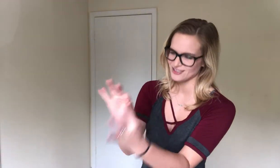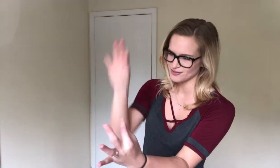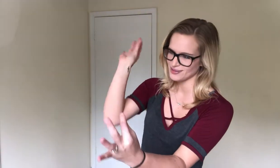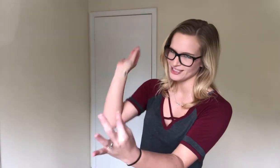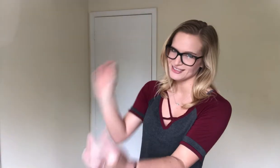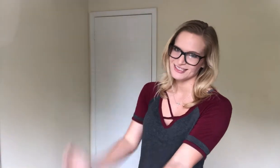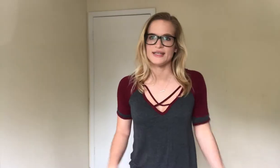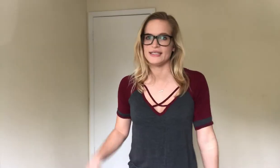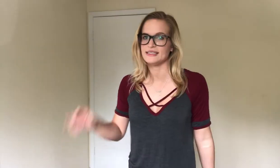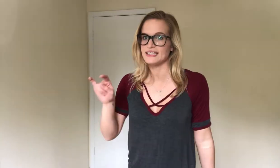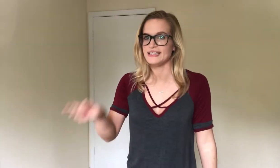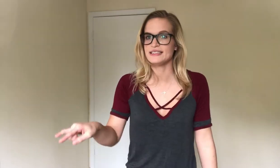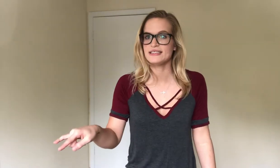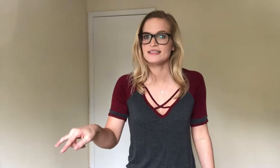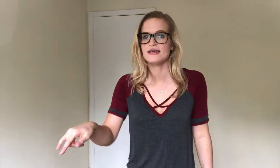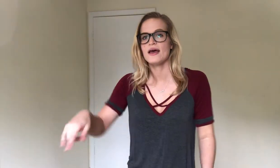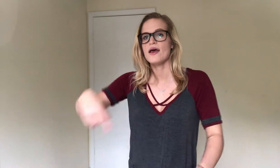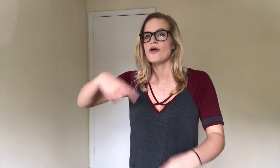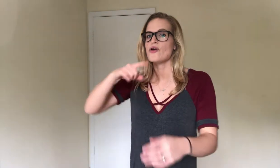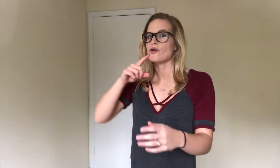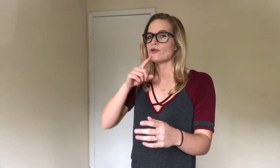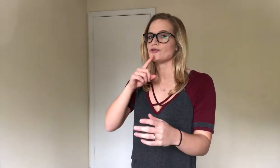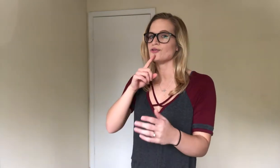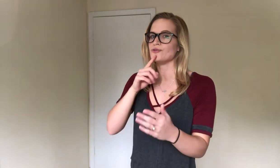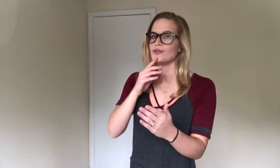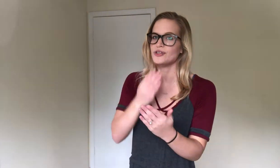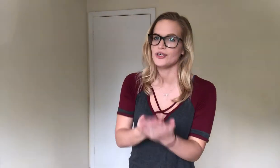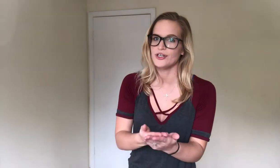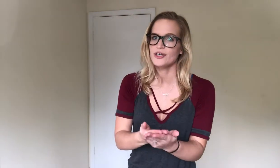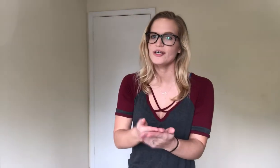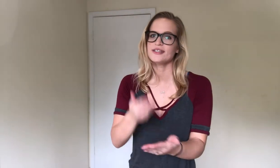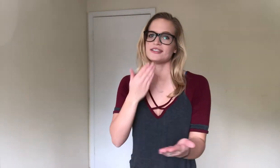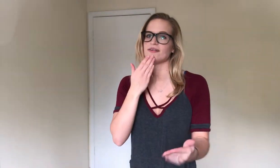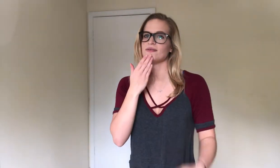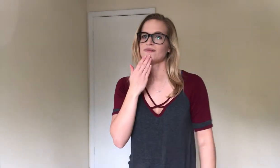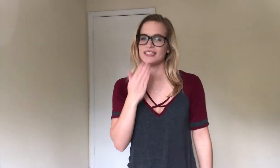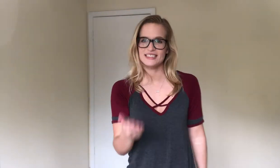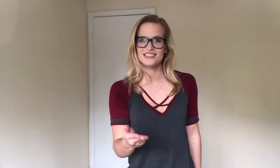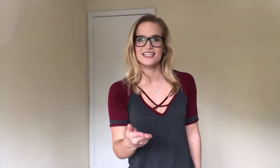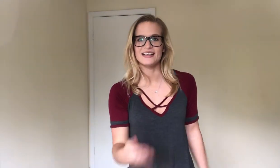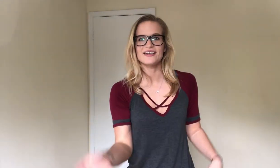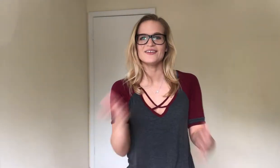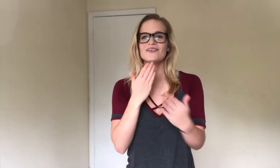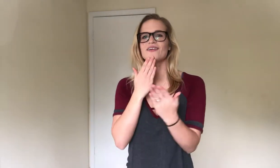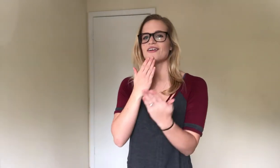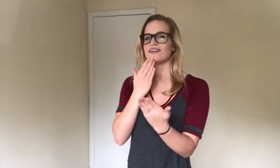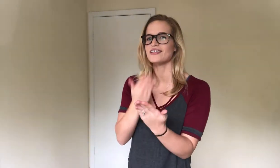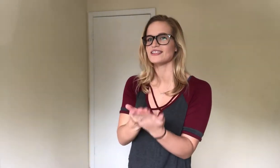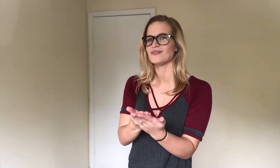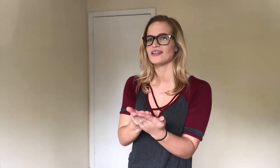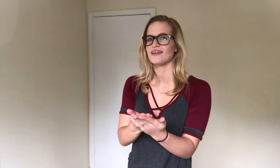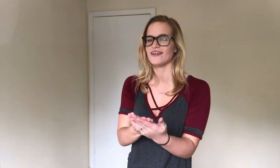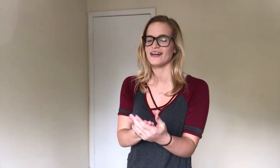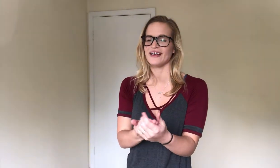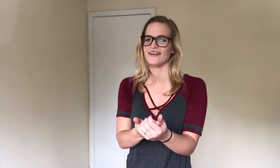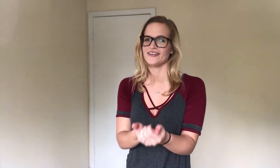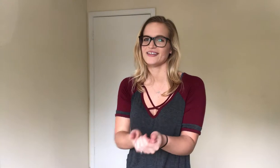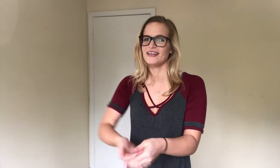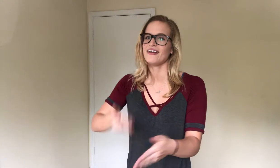Masterpiece. And it's it's too good. So this is thank you. Good is with another hand under it.